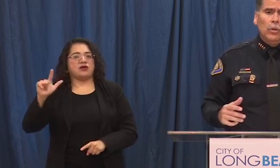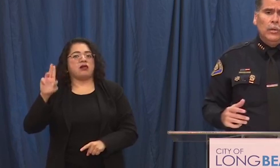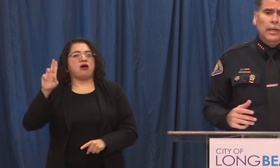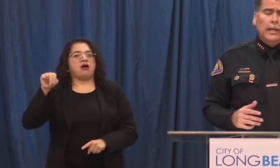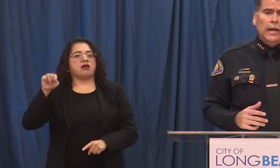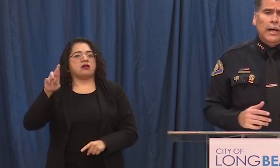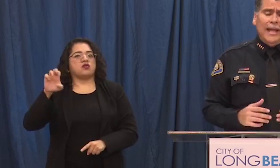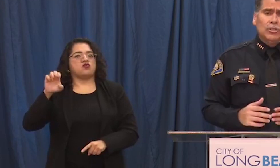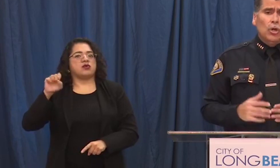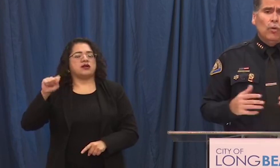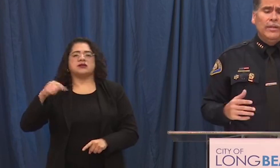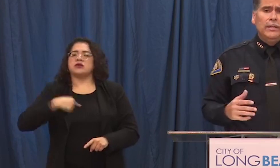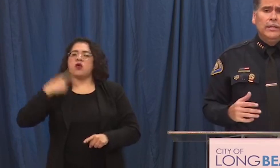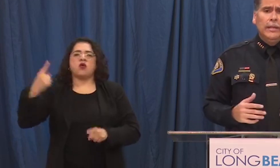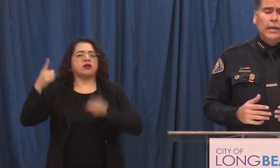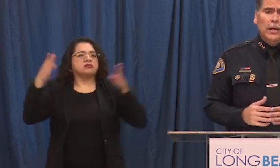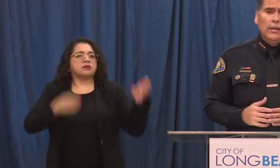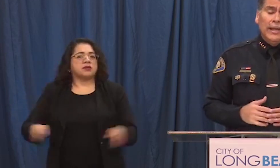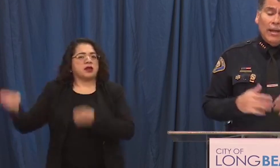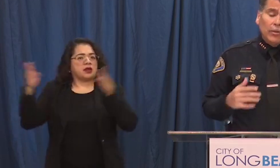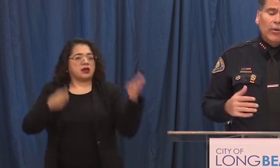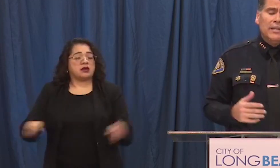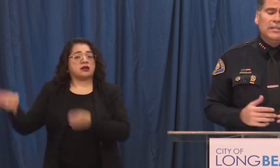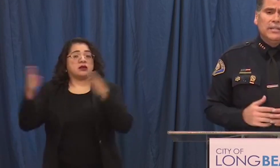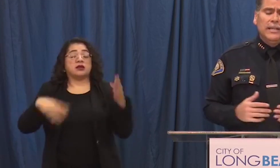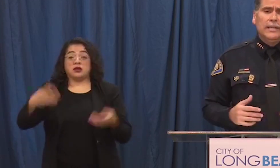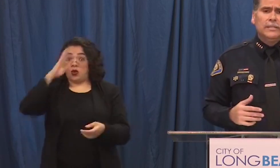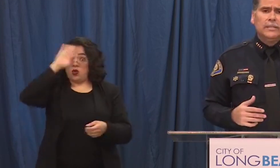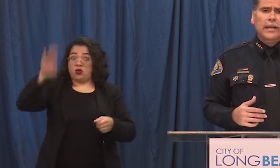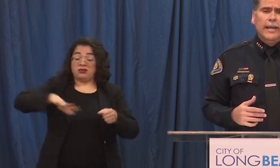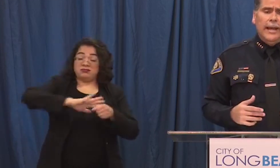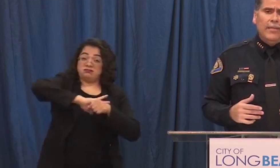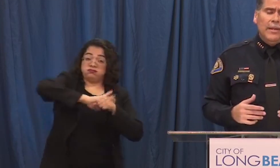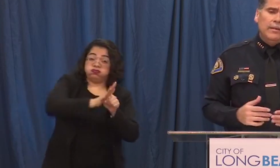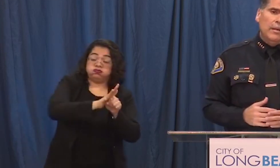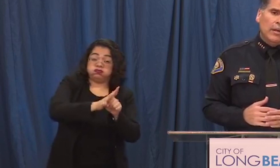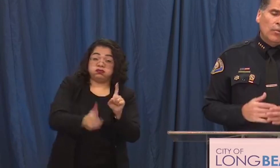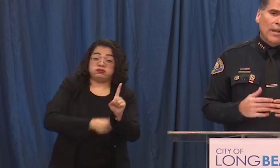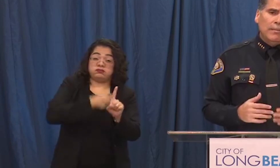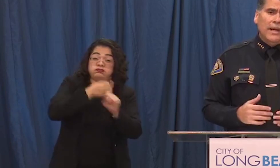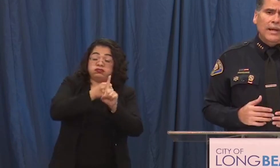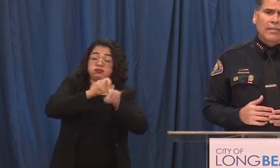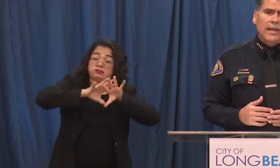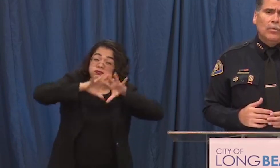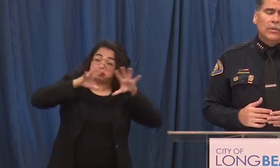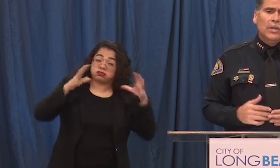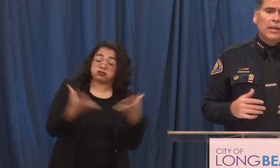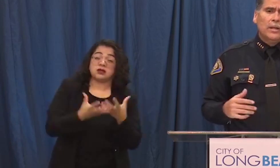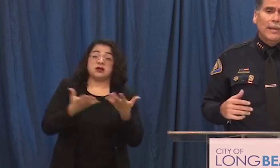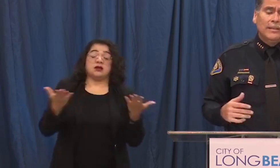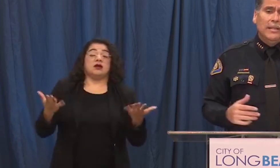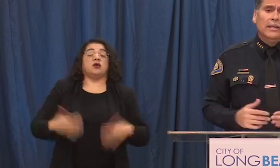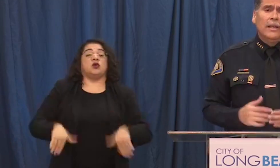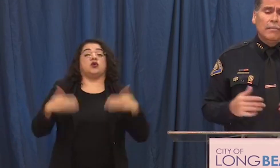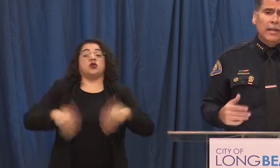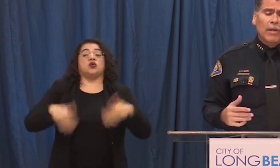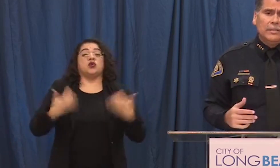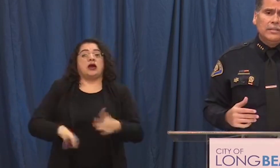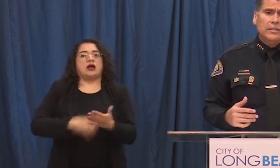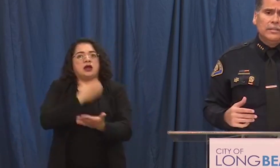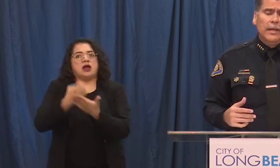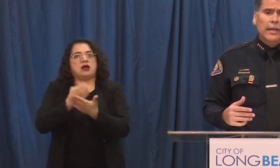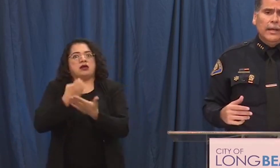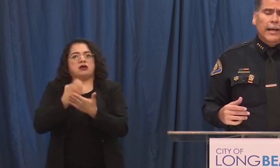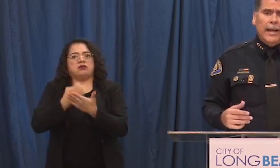as you know uh as COVID uh health crisis hit us and then uh right behind that we're talking about the economic